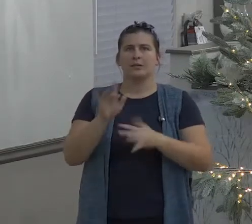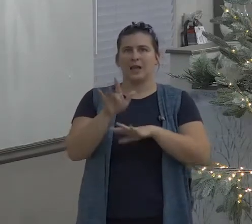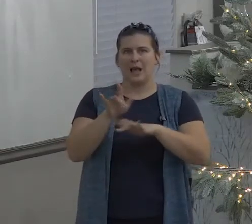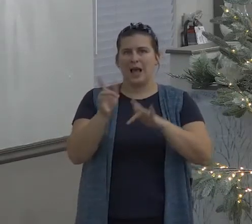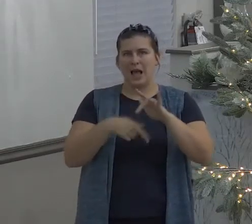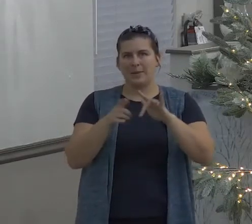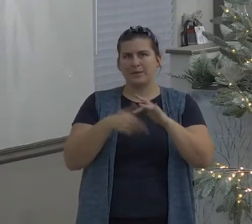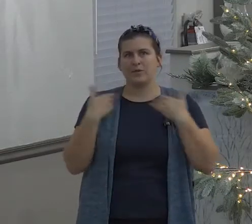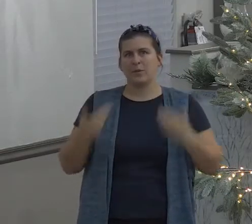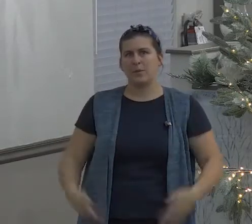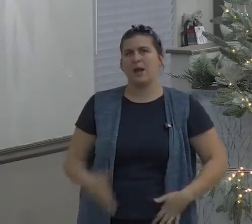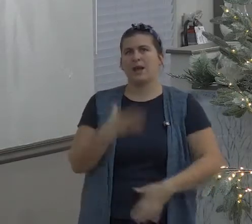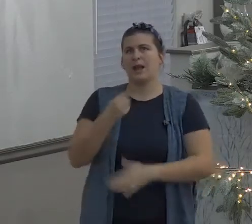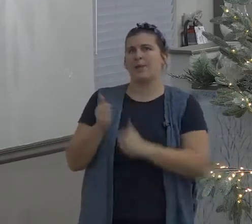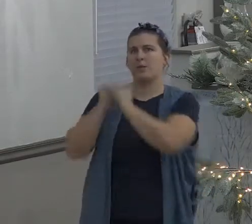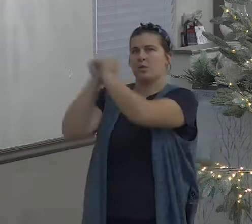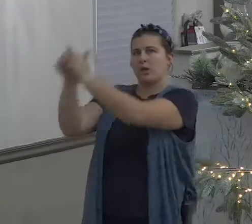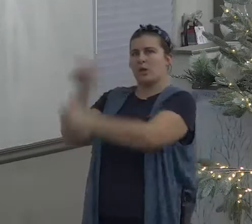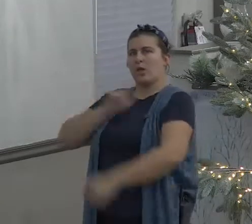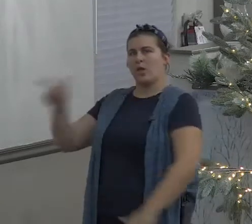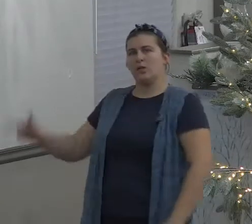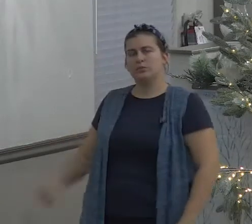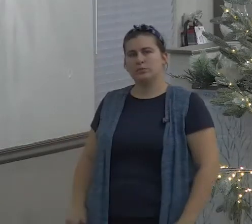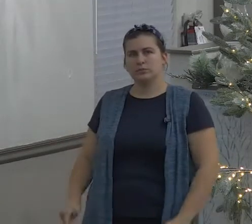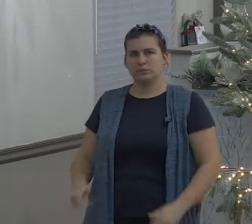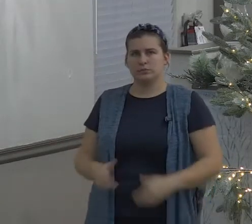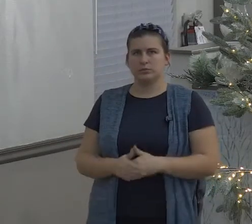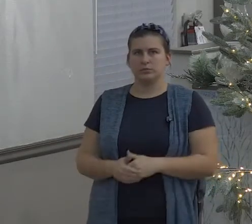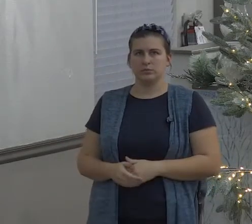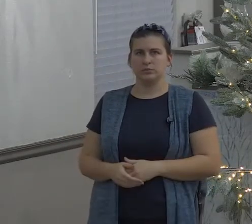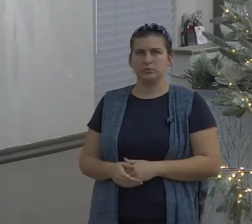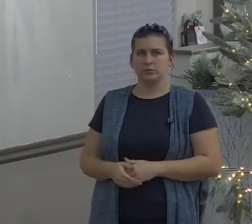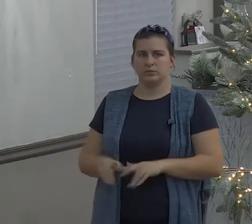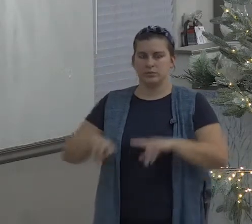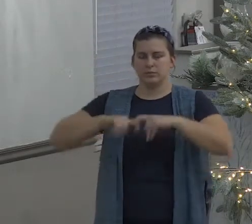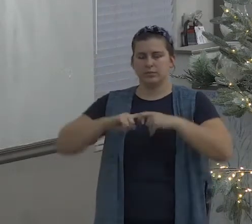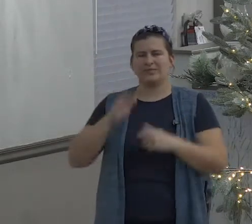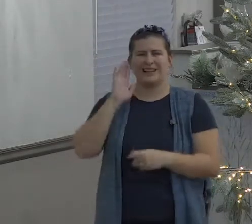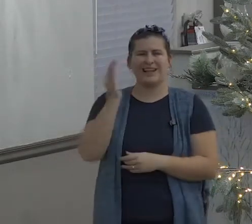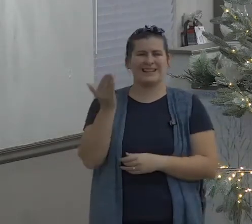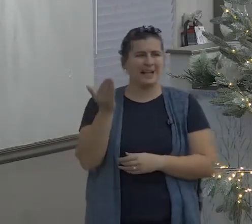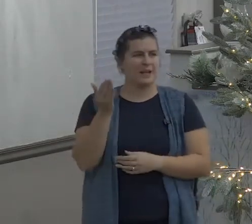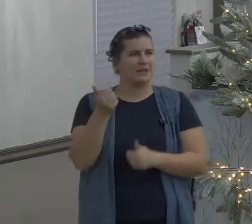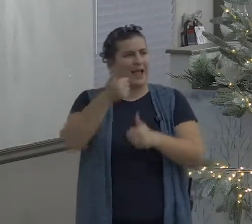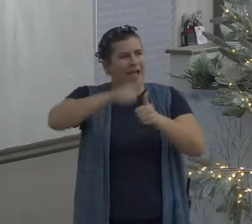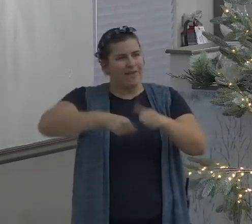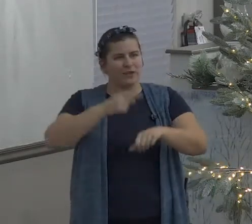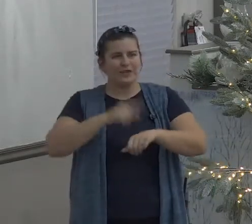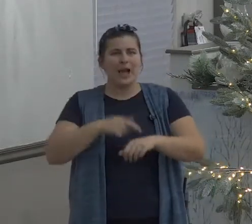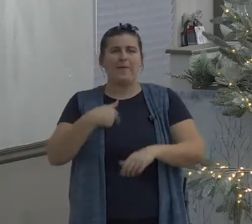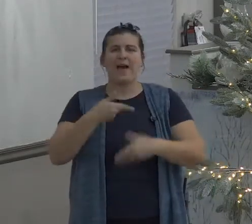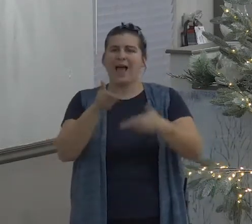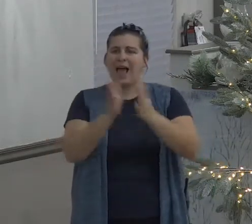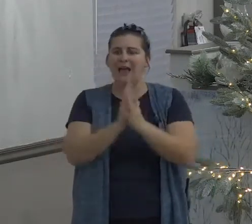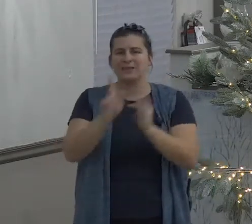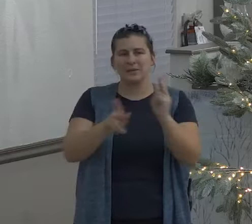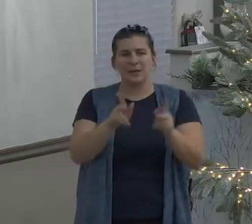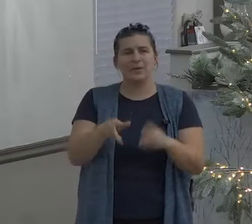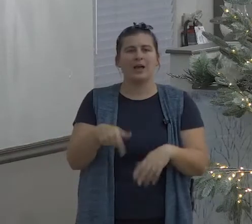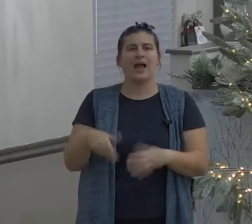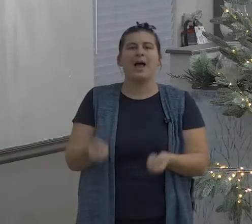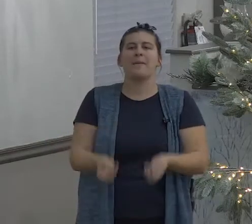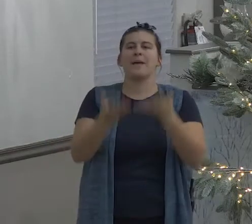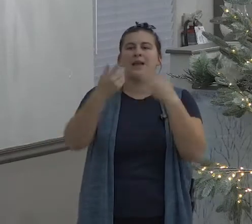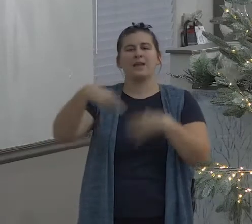in 2 Corinthians 5 8 we are confident I say and willing rather to be absent from the body